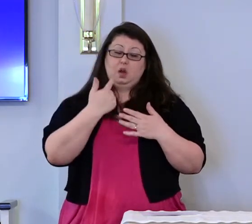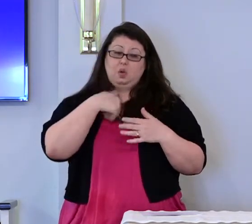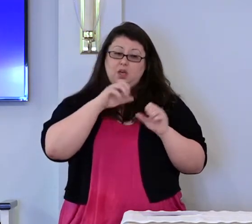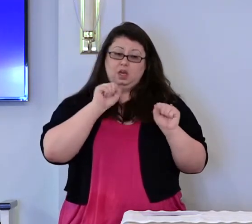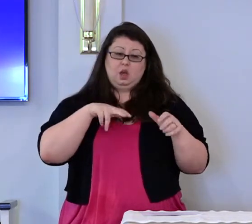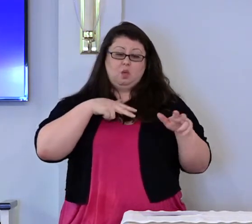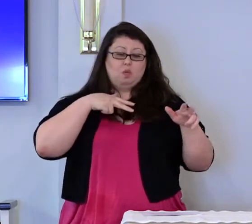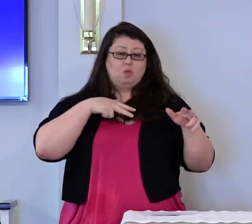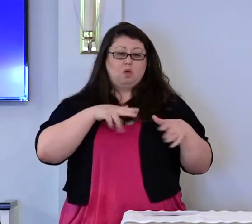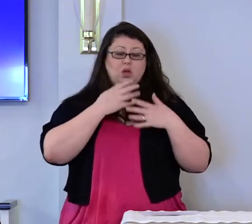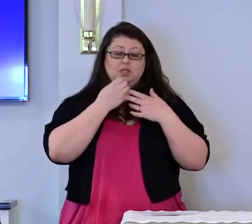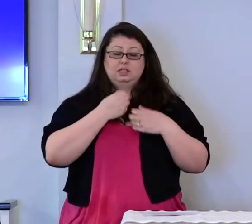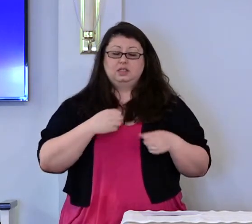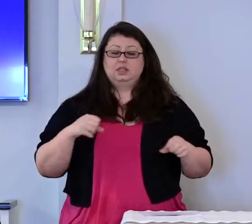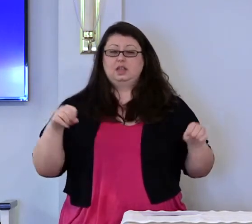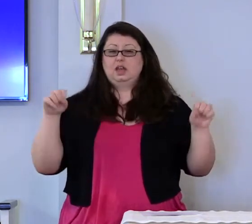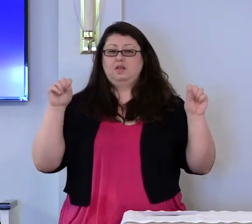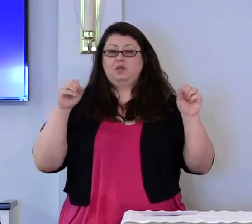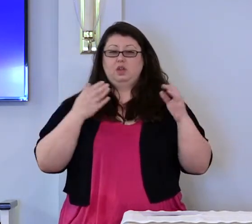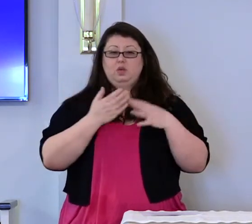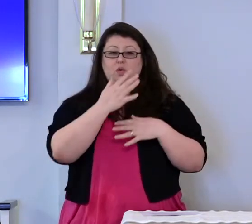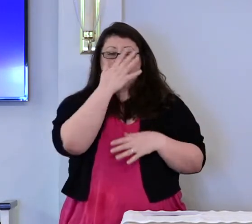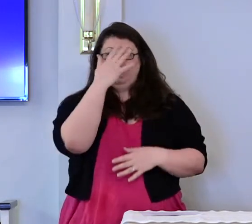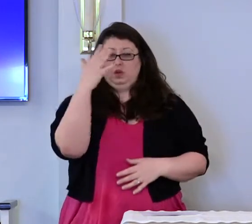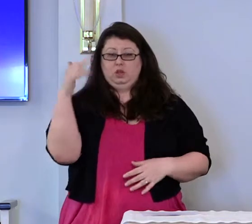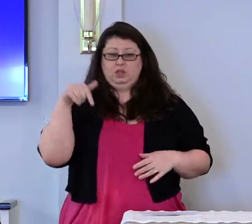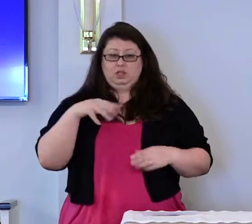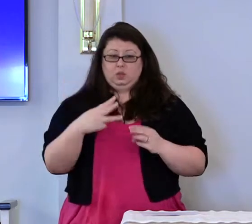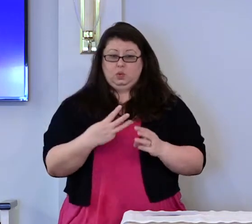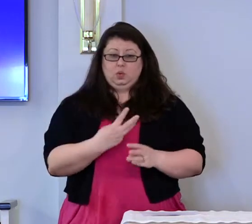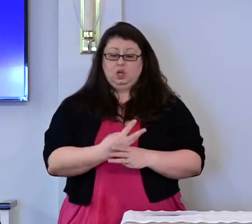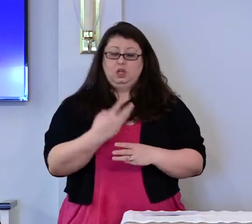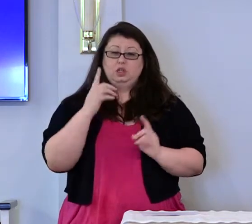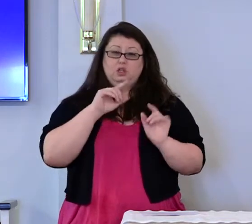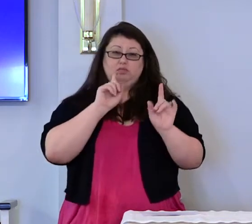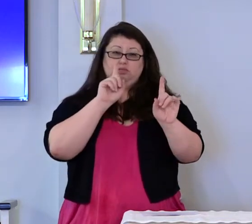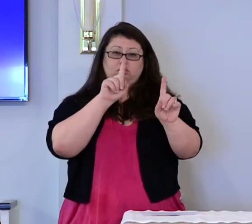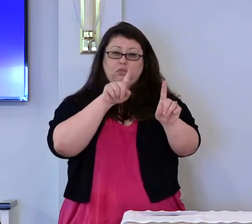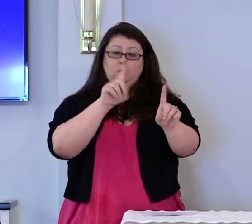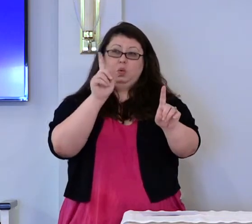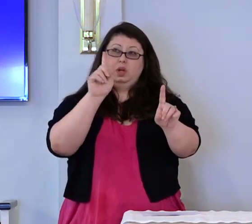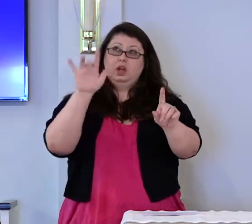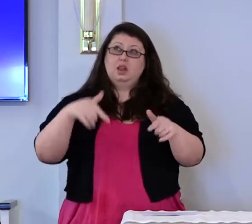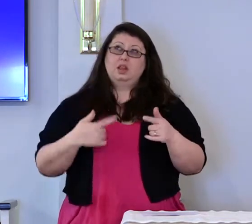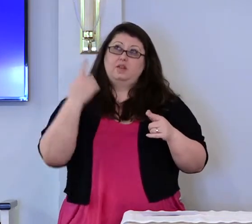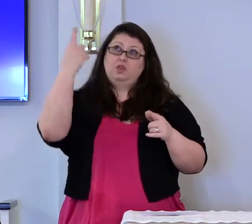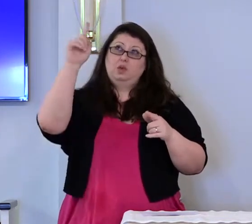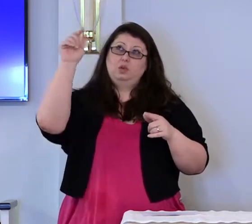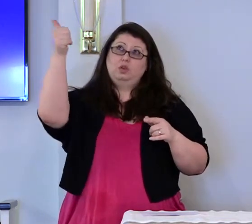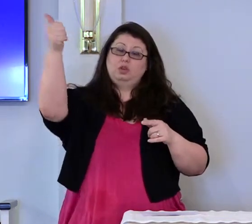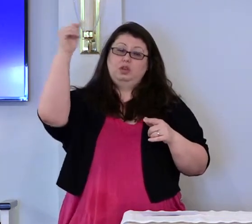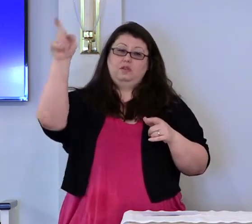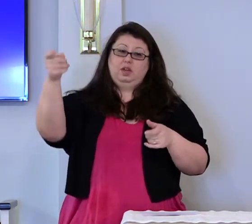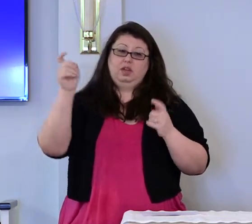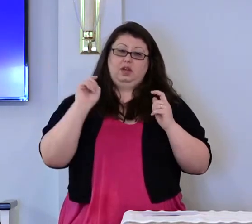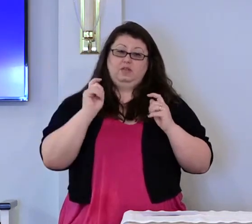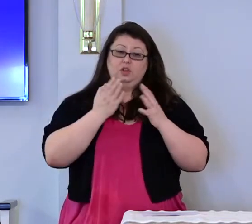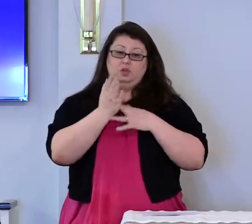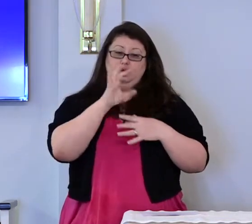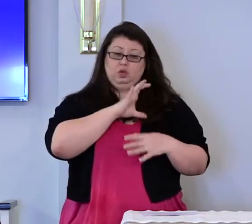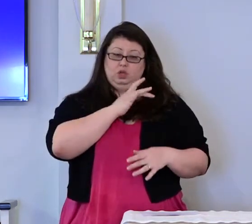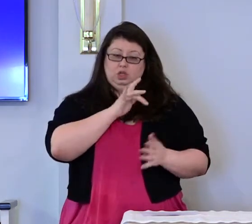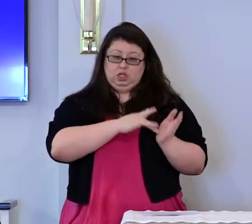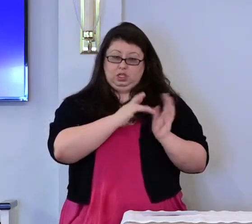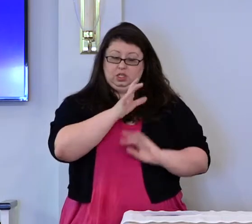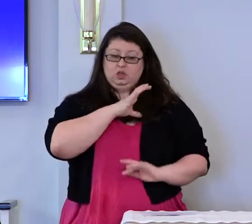safely through the wilderness of this world, toward the life you alone can give. Through Jesus